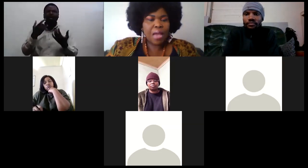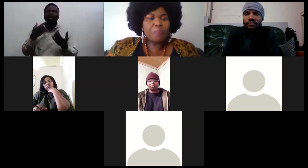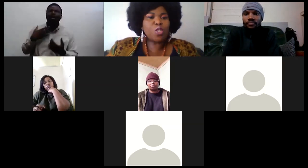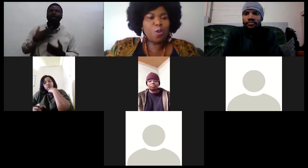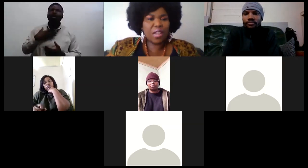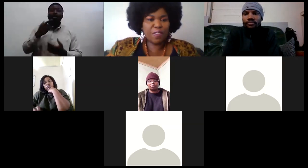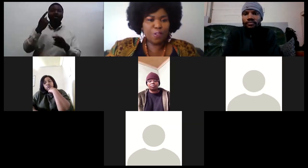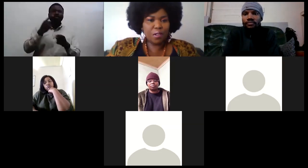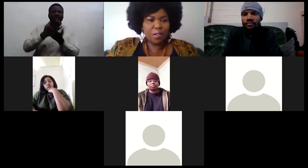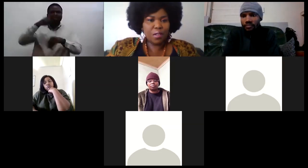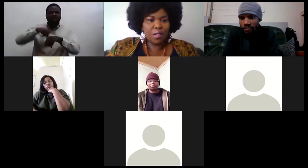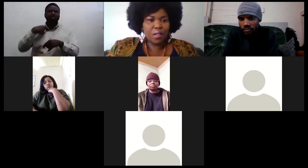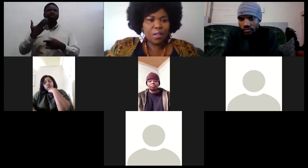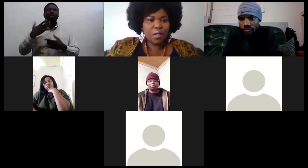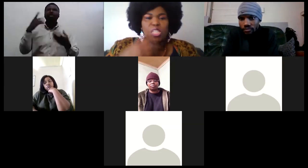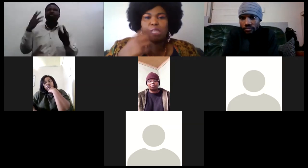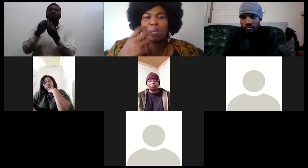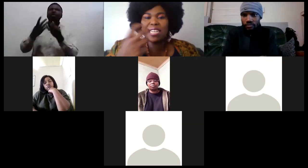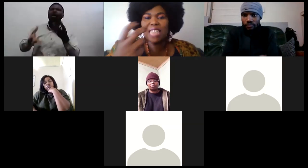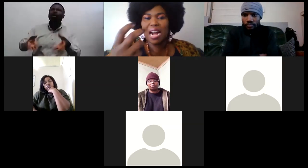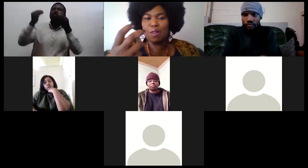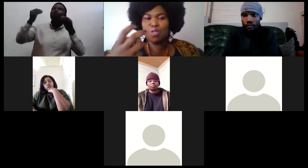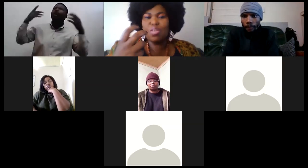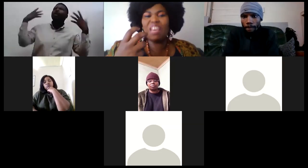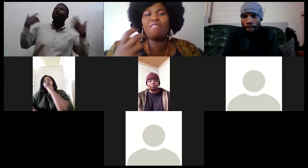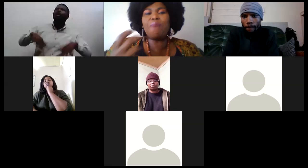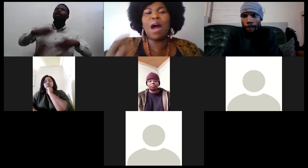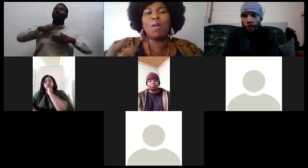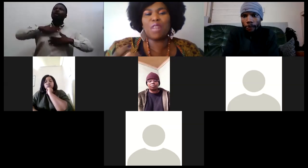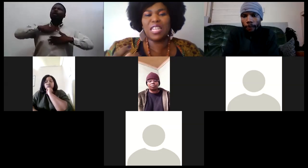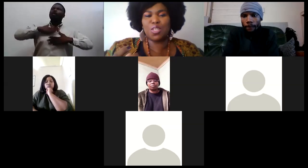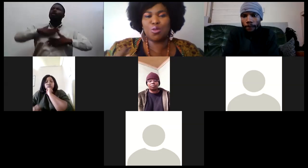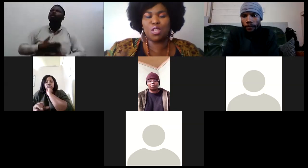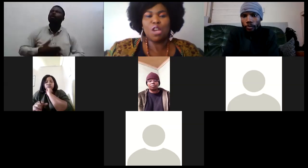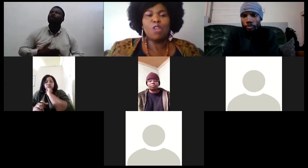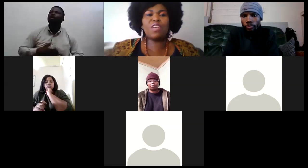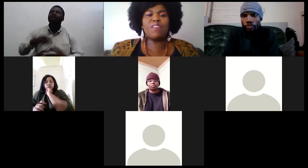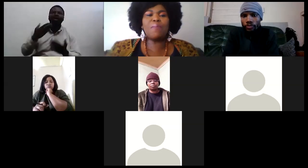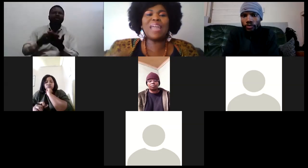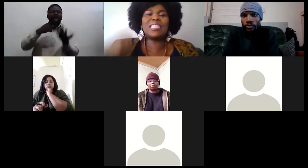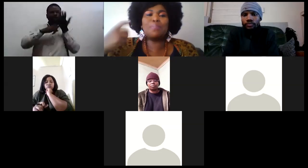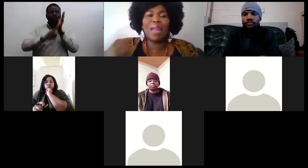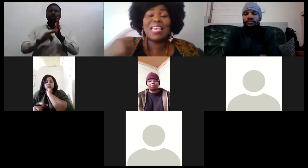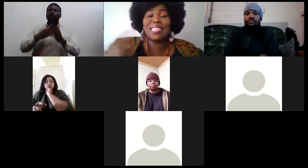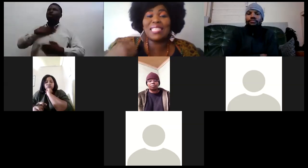i'm so grateful when you speak it out you give power to gratitude to even multiply itself